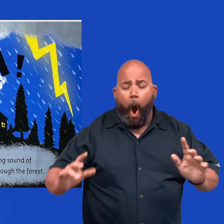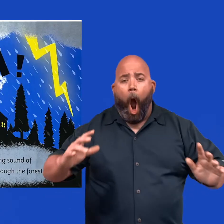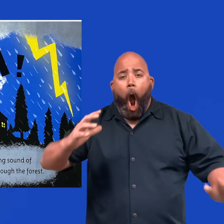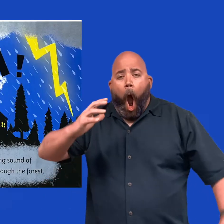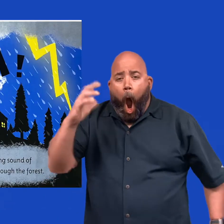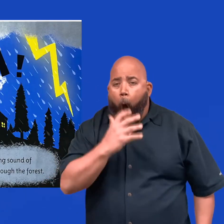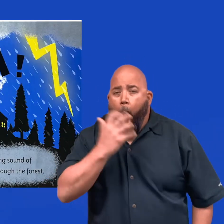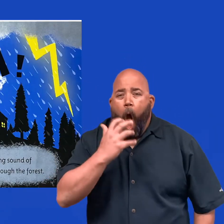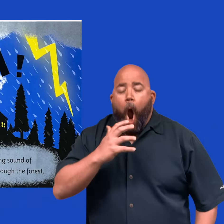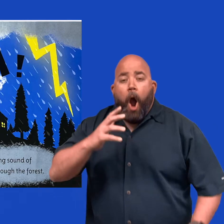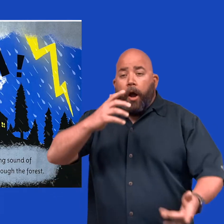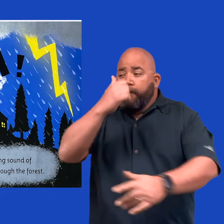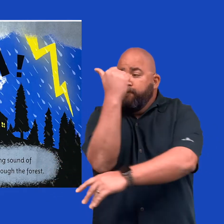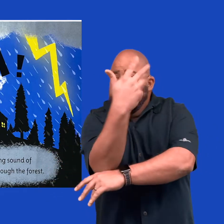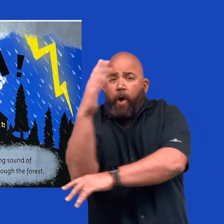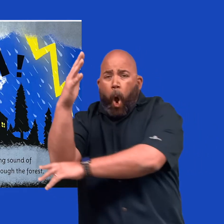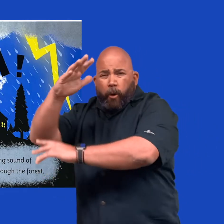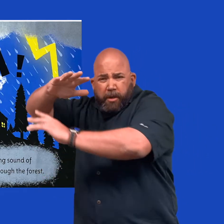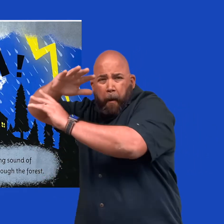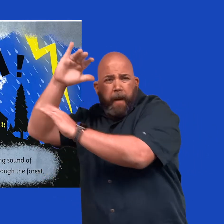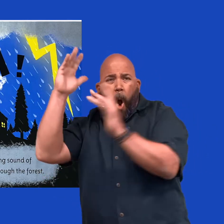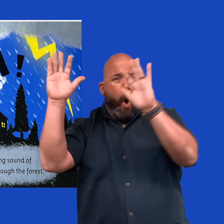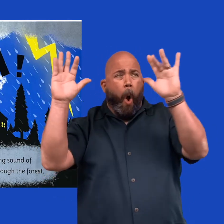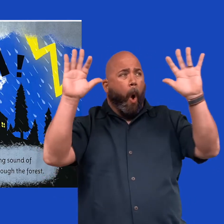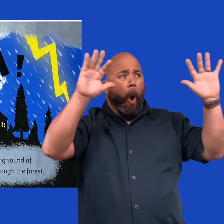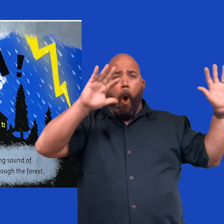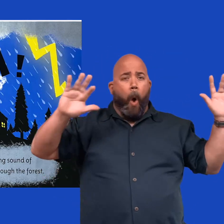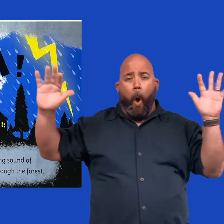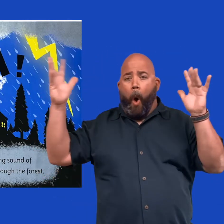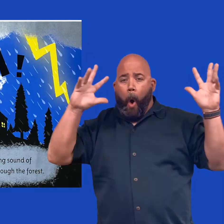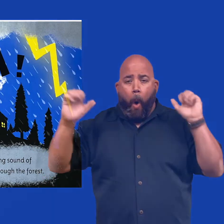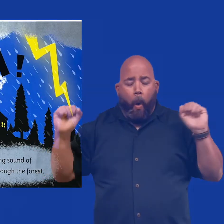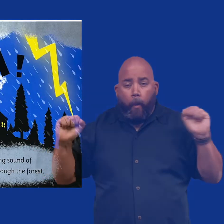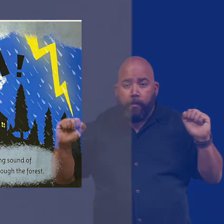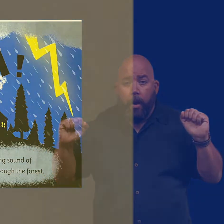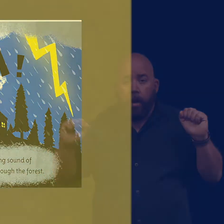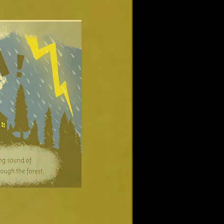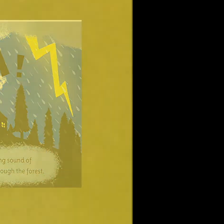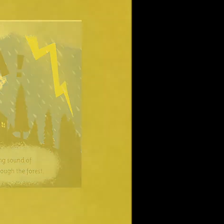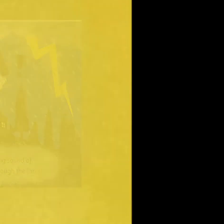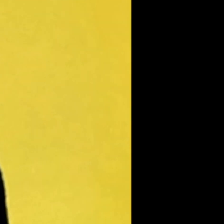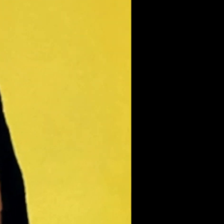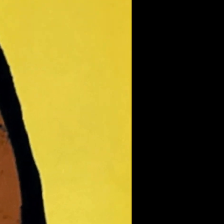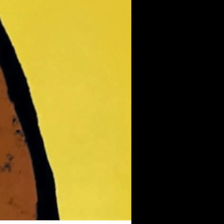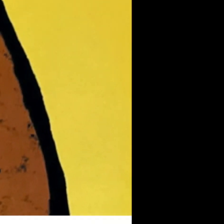A loud crashing sound of thunder roared through the forest.